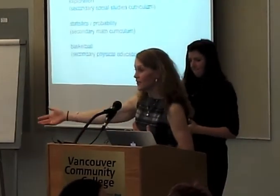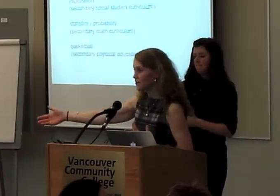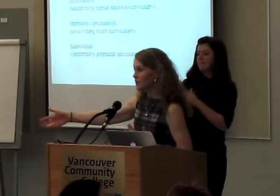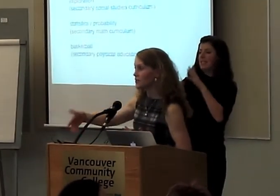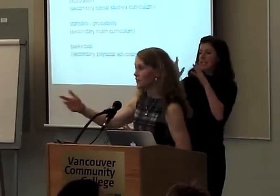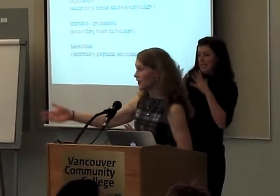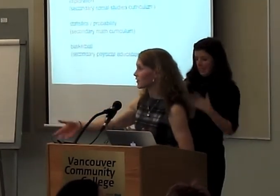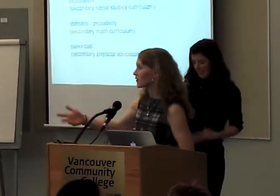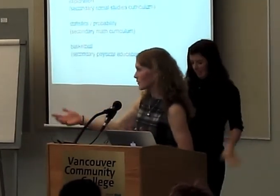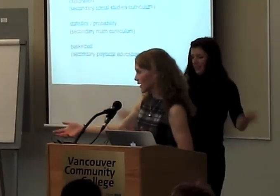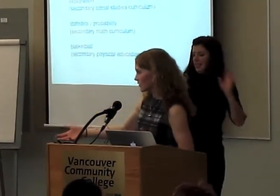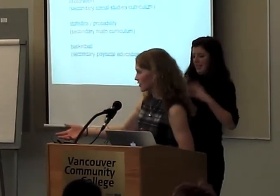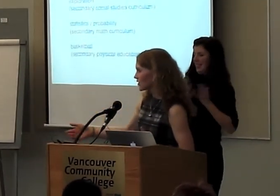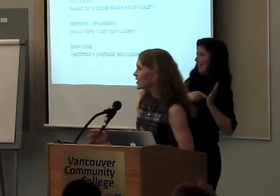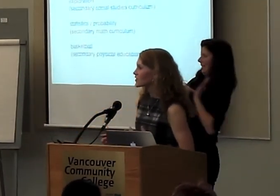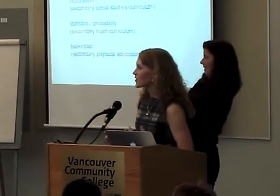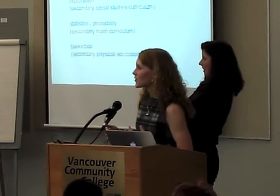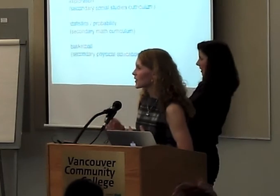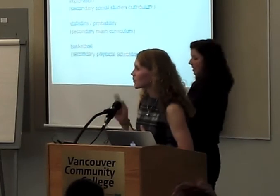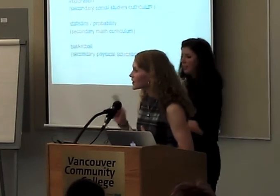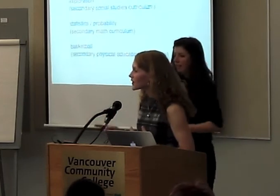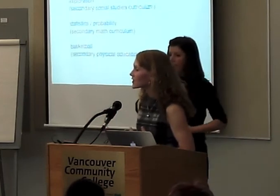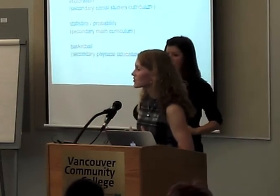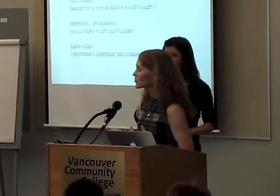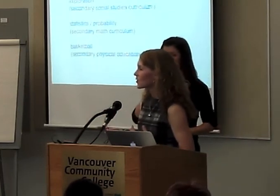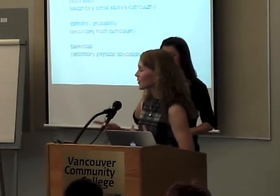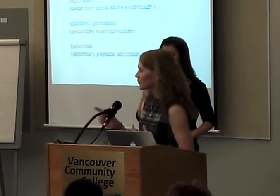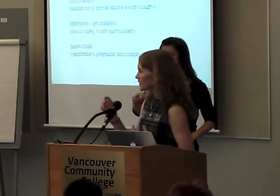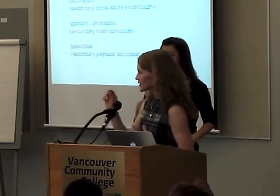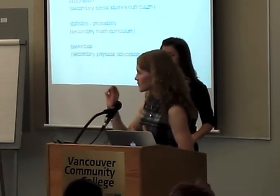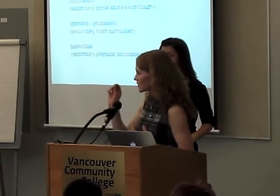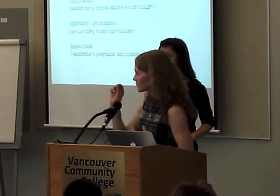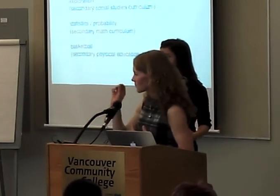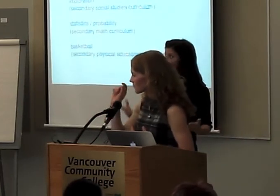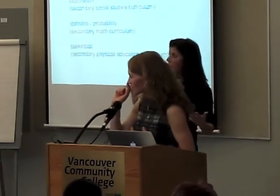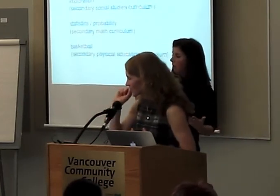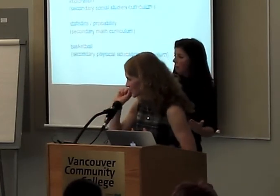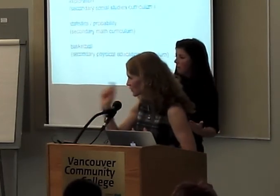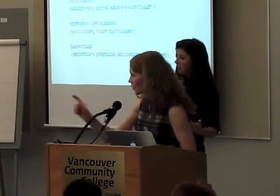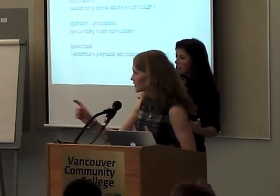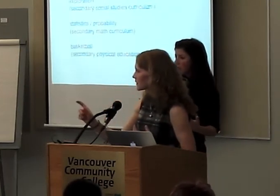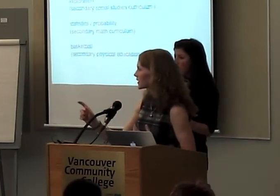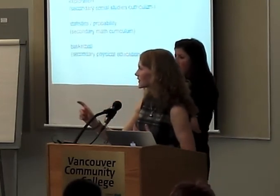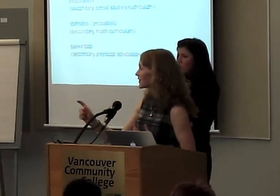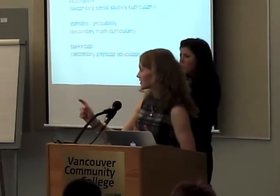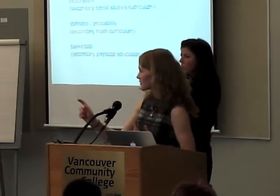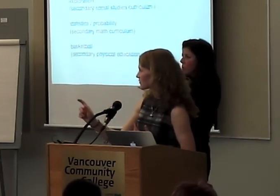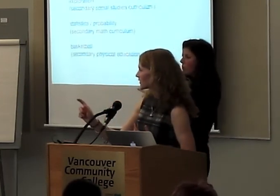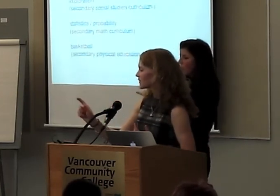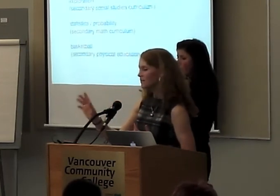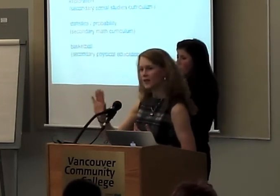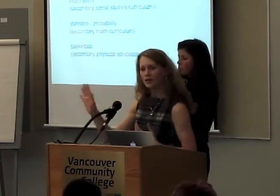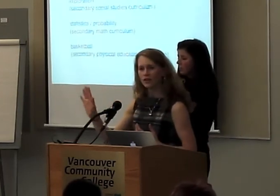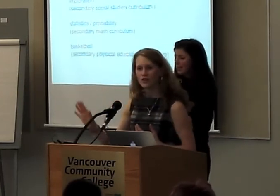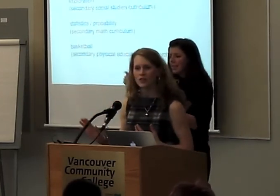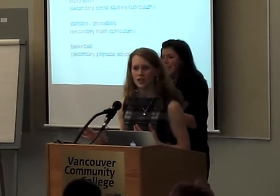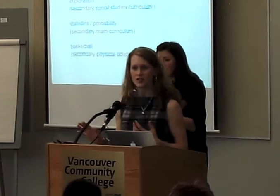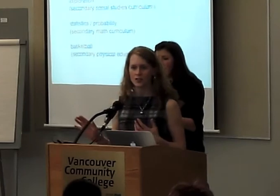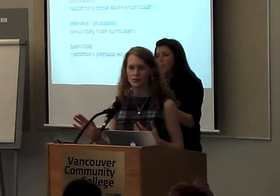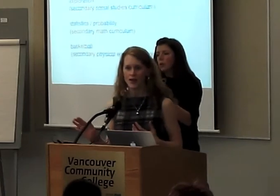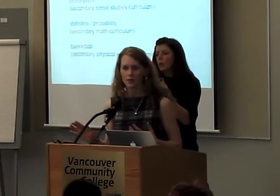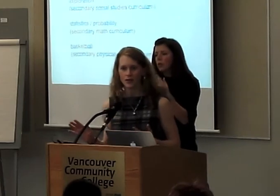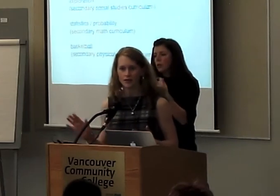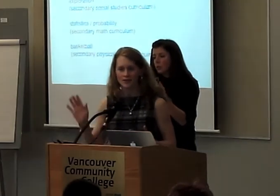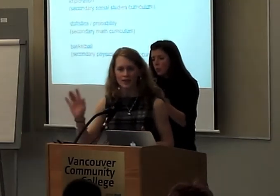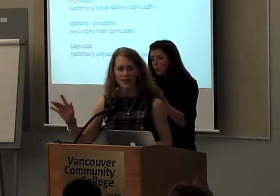as something you write afterwards or later or what have you. So, and one thing is true about this. When you see one immediately that's useful, I encourage